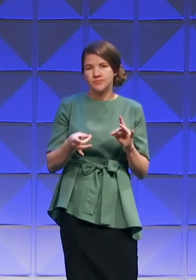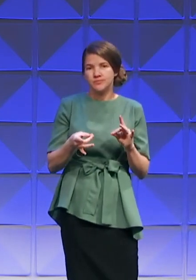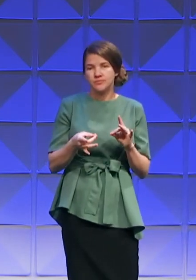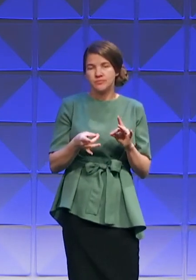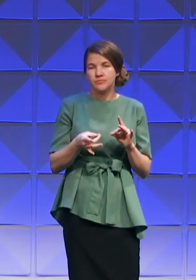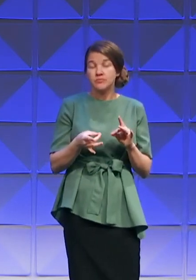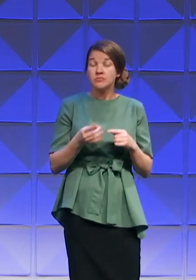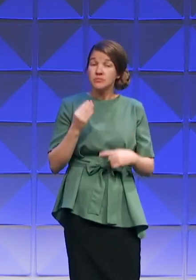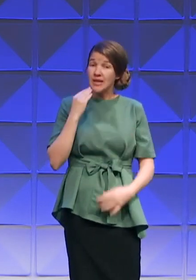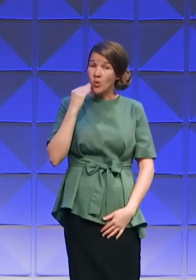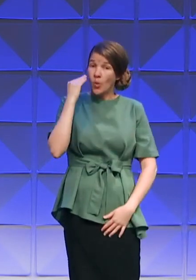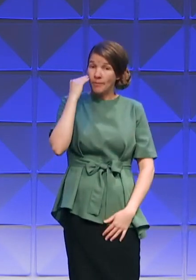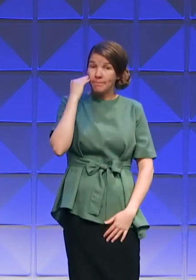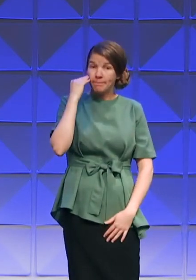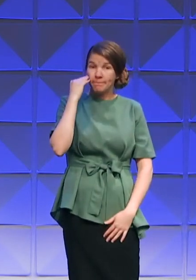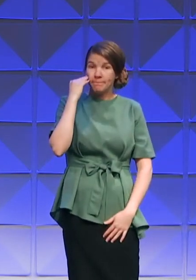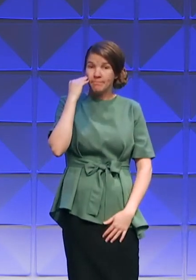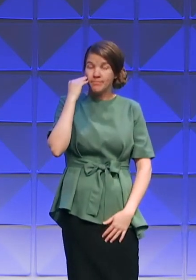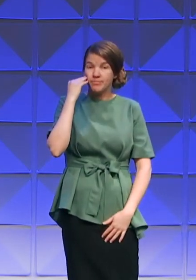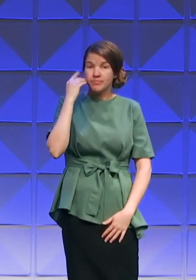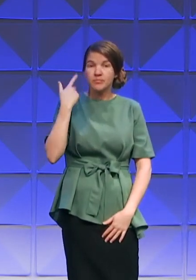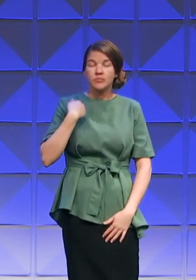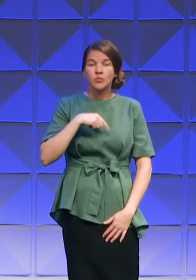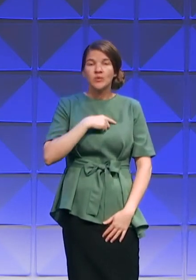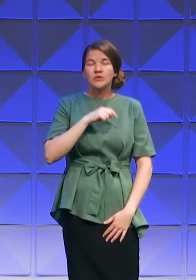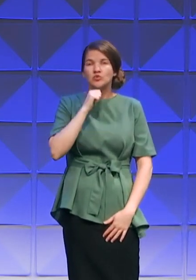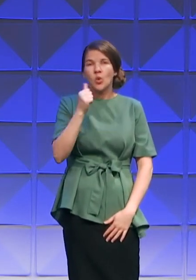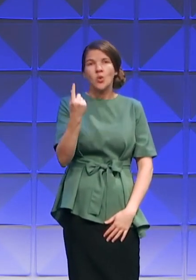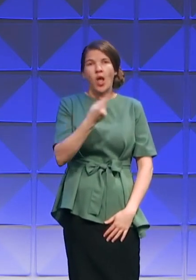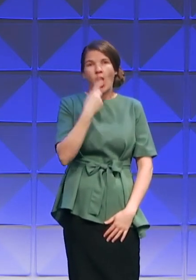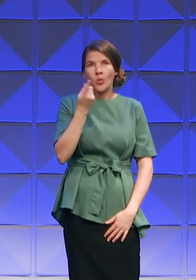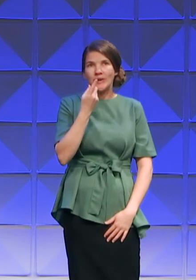at home, don't always see eye to eye.